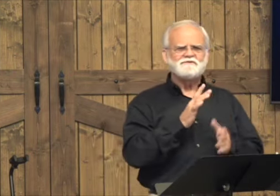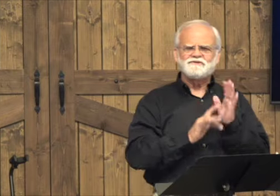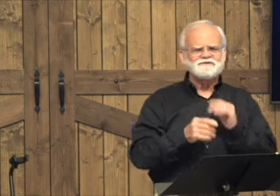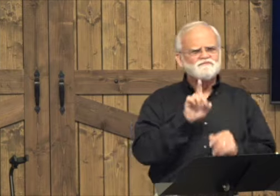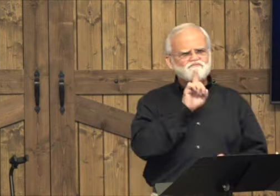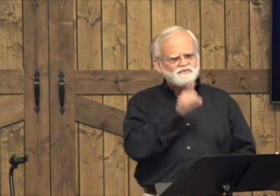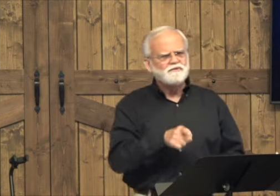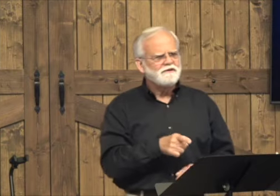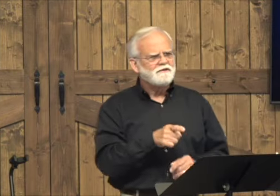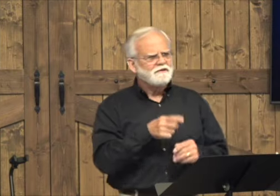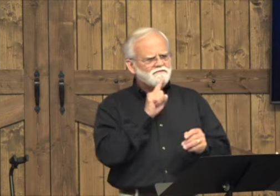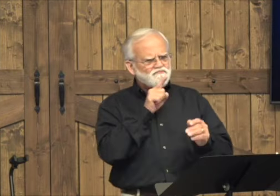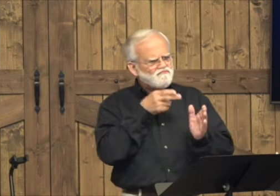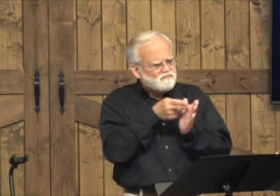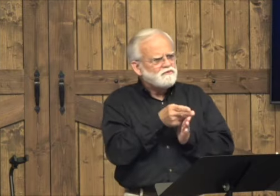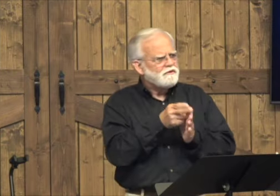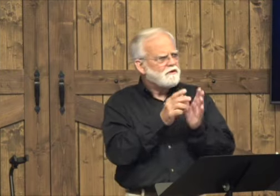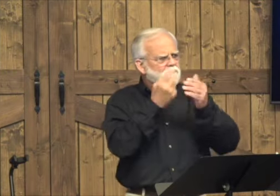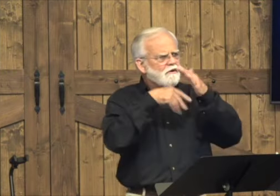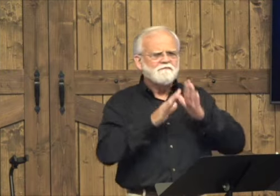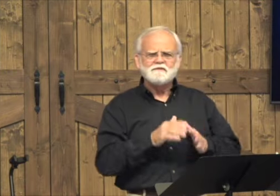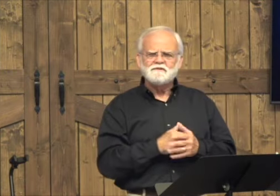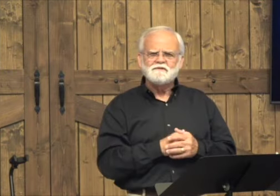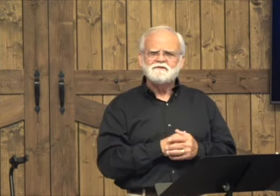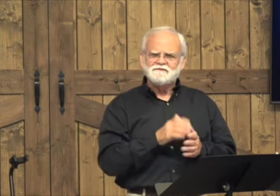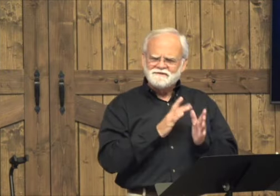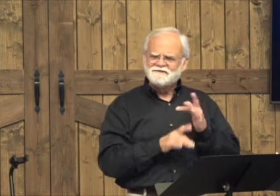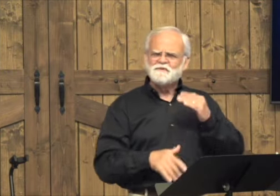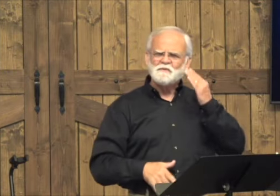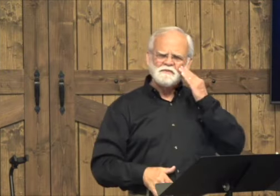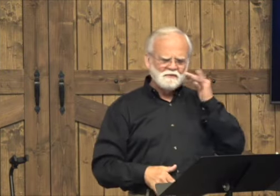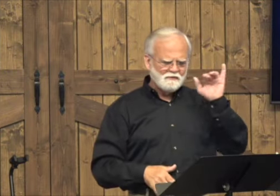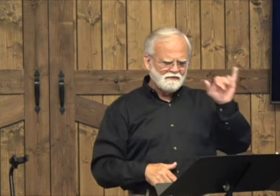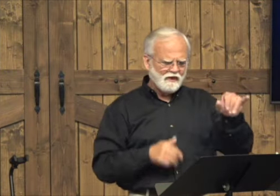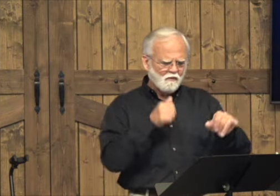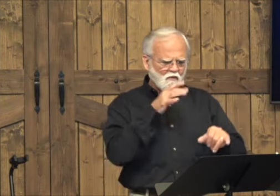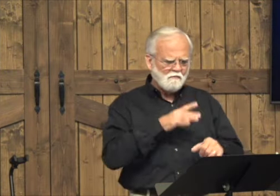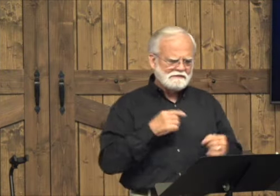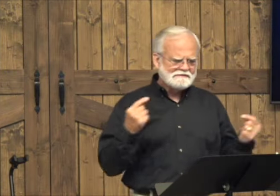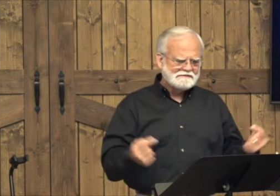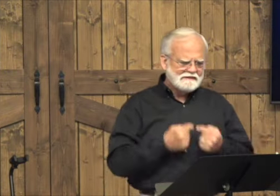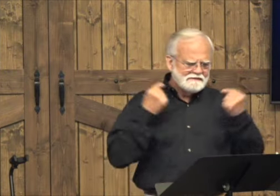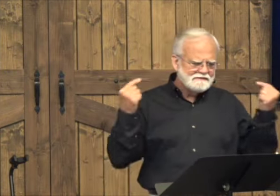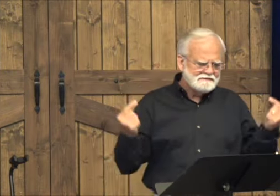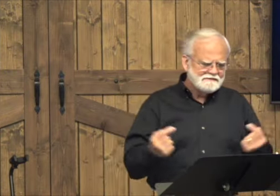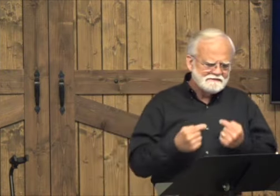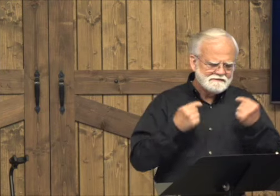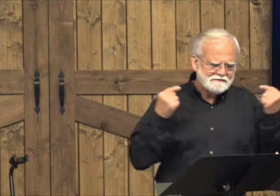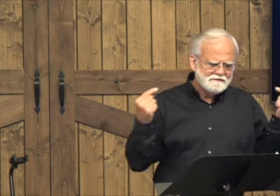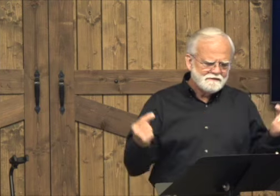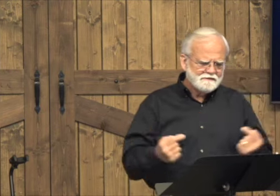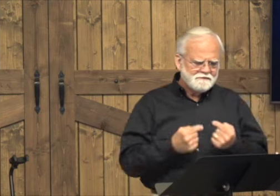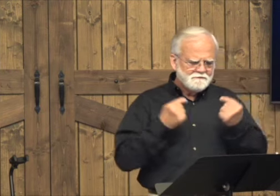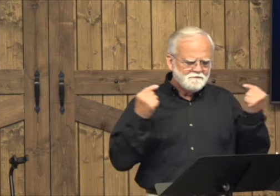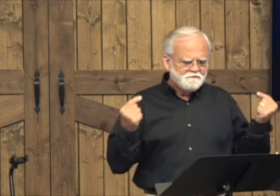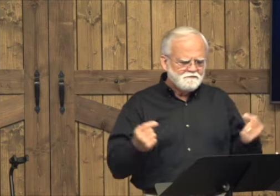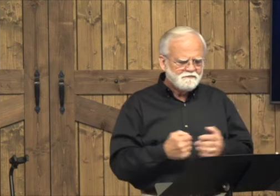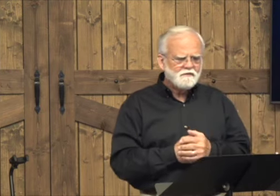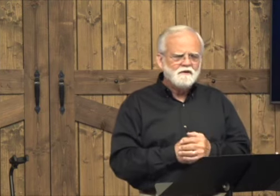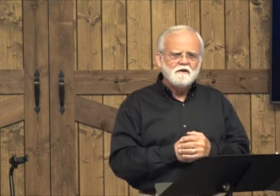thought that maybe Jesus was a prophet, but then questioned whether He was a prophet. He accepted this woman